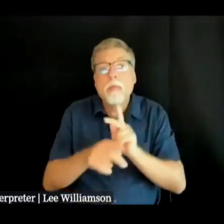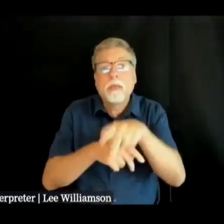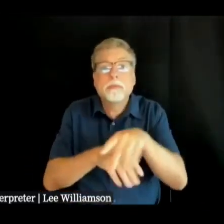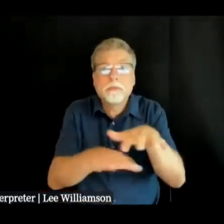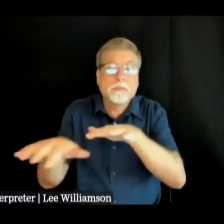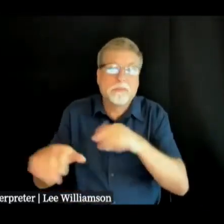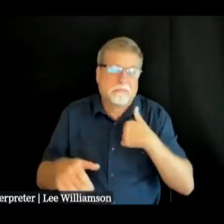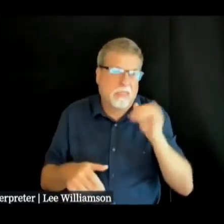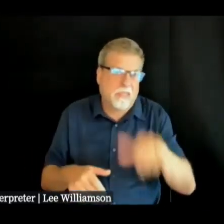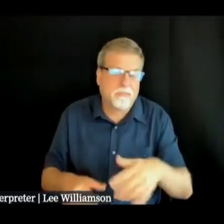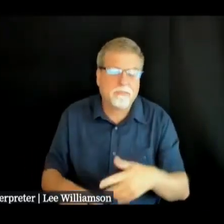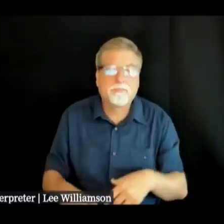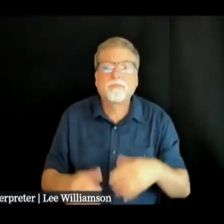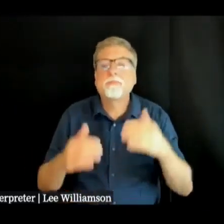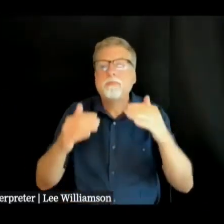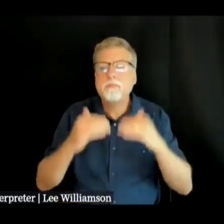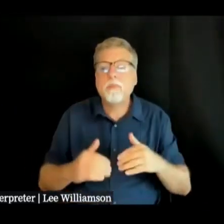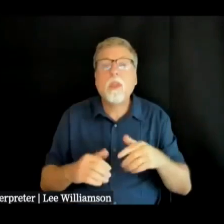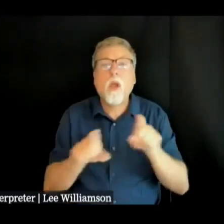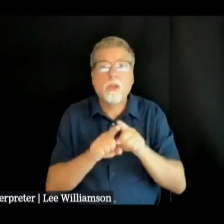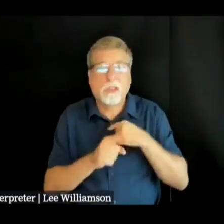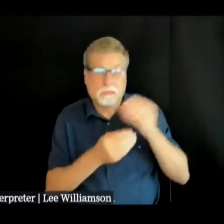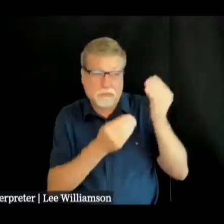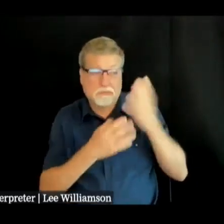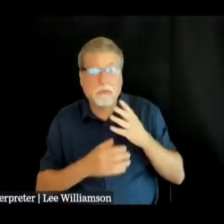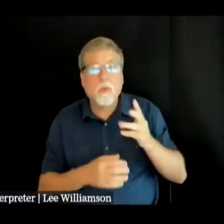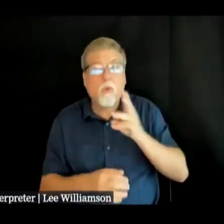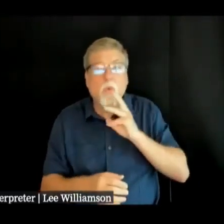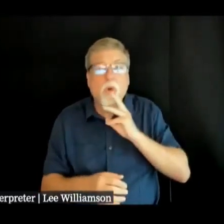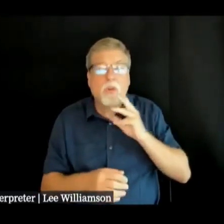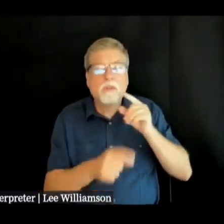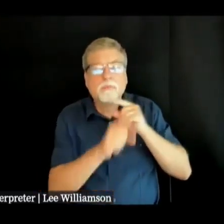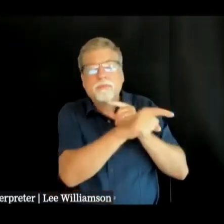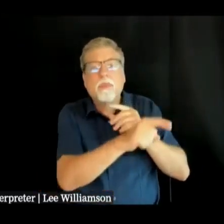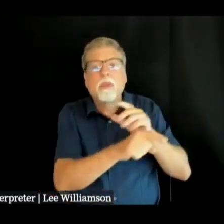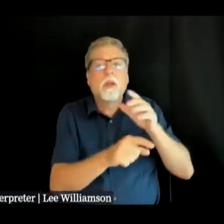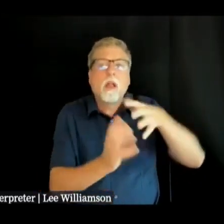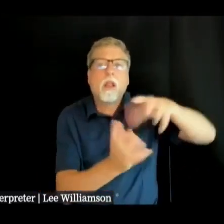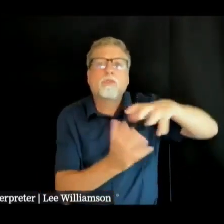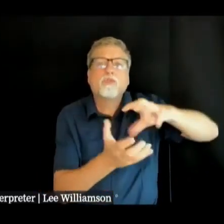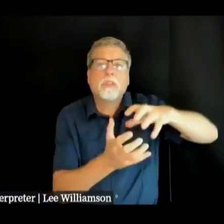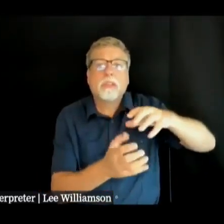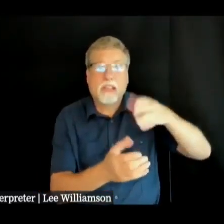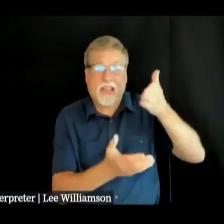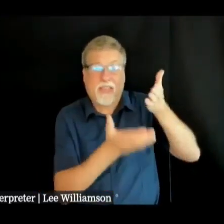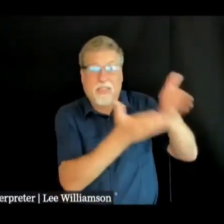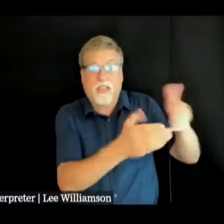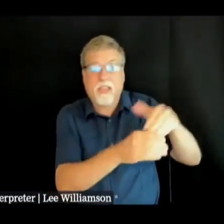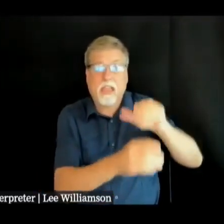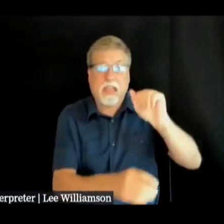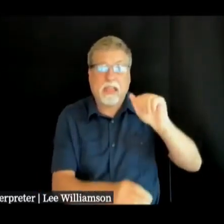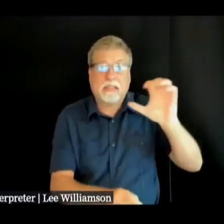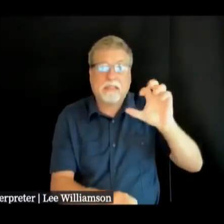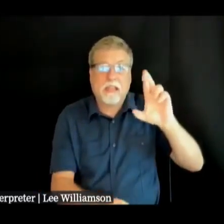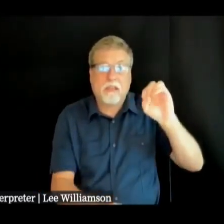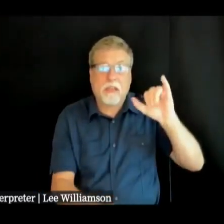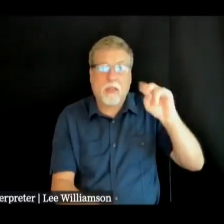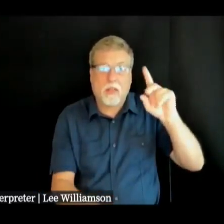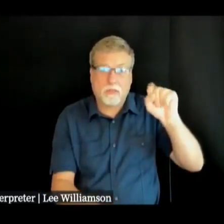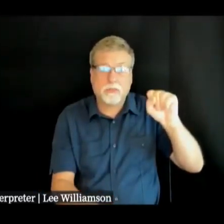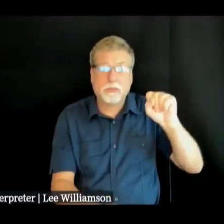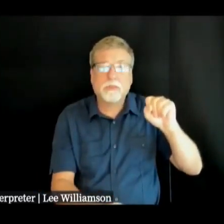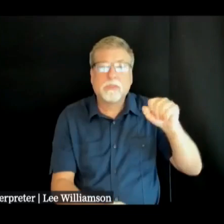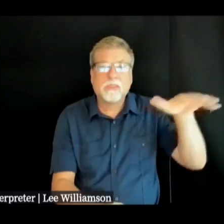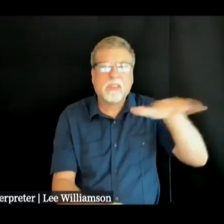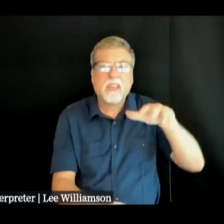laundry facility at AC Reynolds is there and is working and so that community care